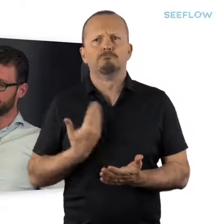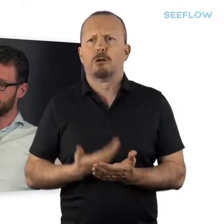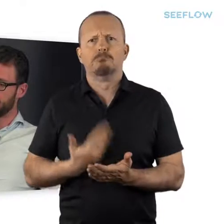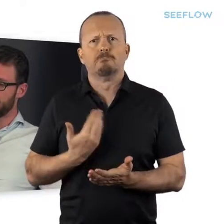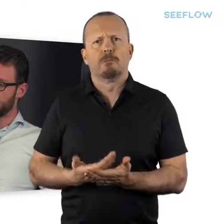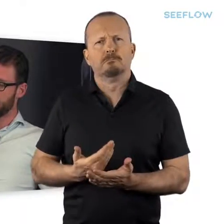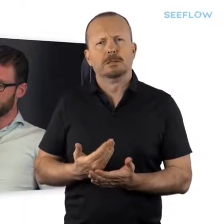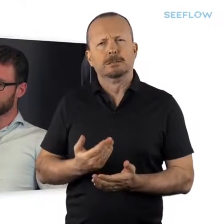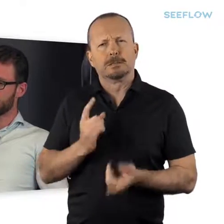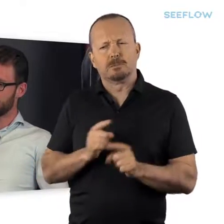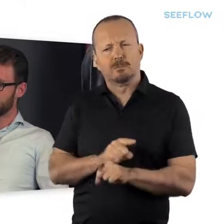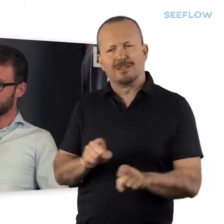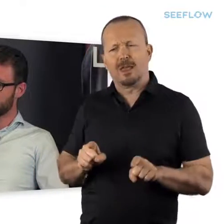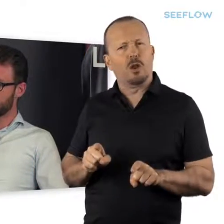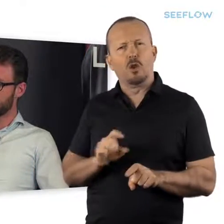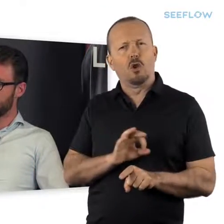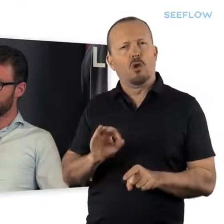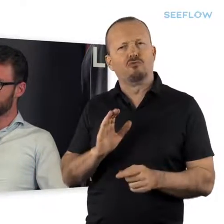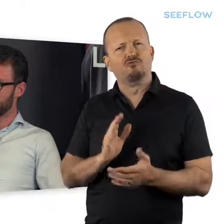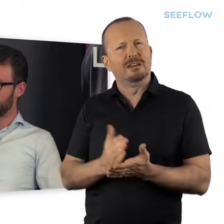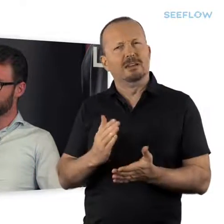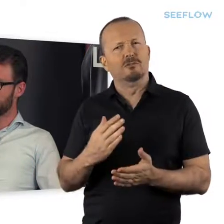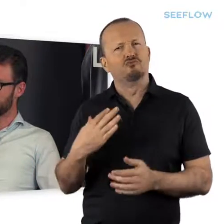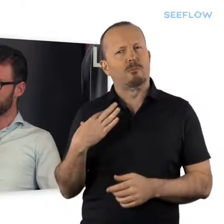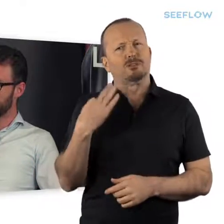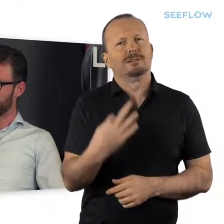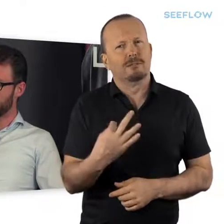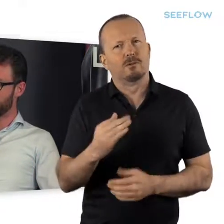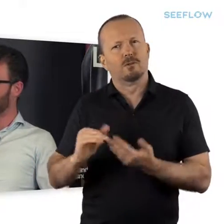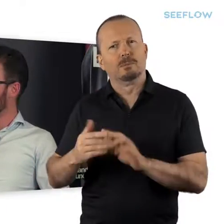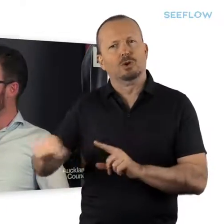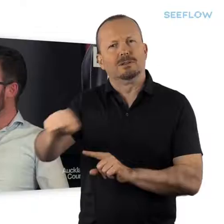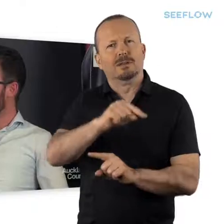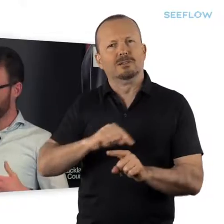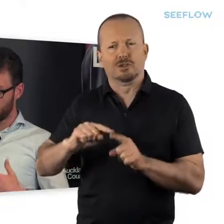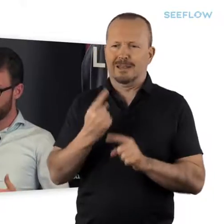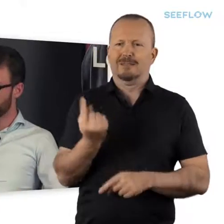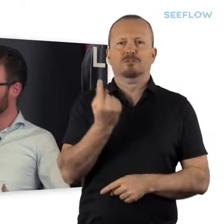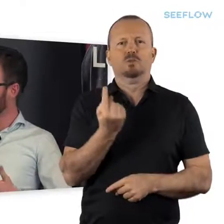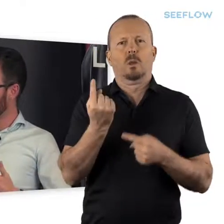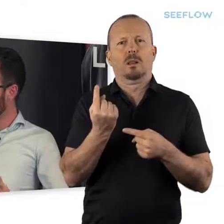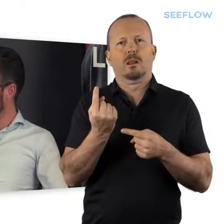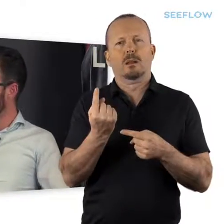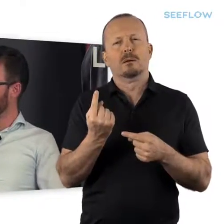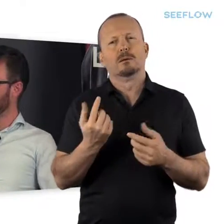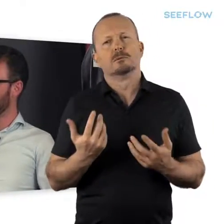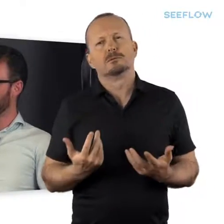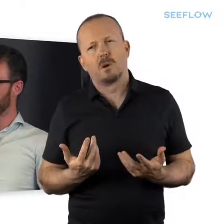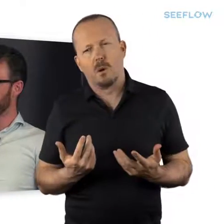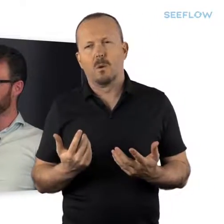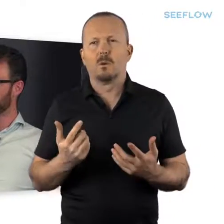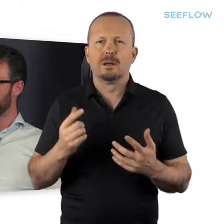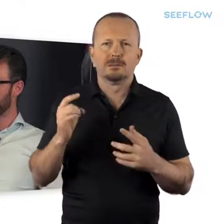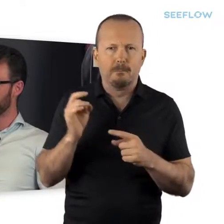it is a thing that as an elected member there will be people that will contact you that will be